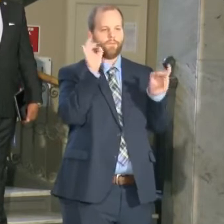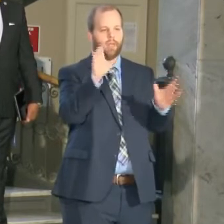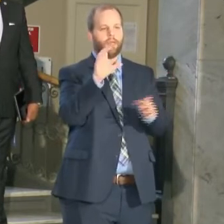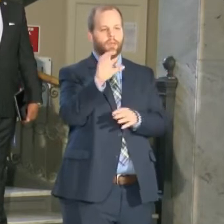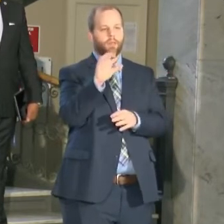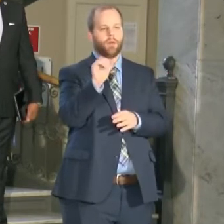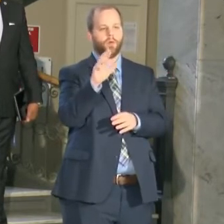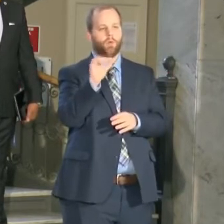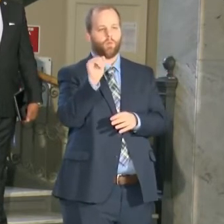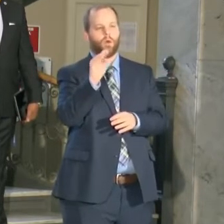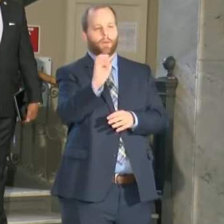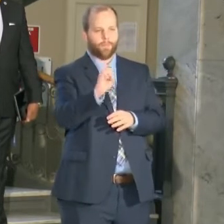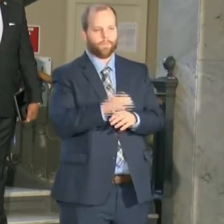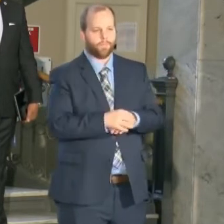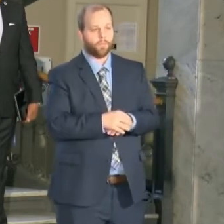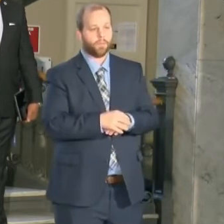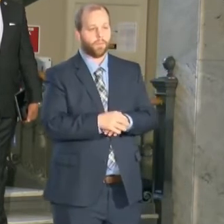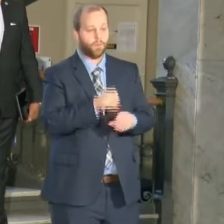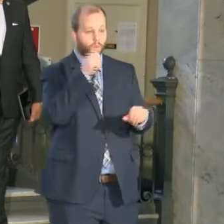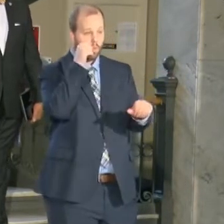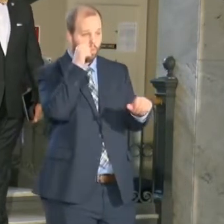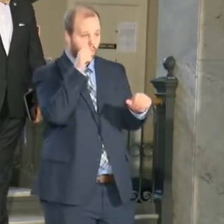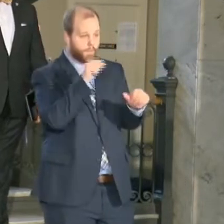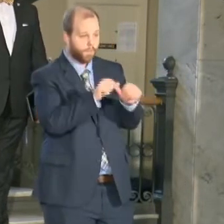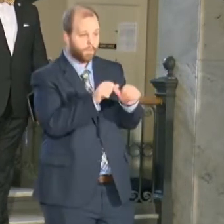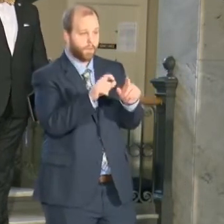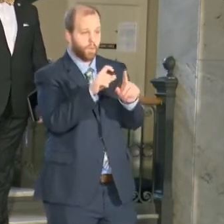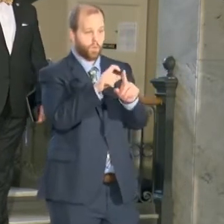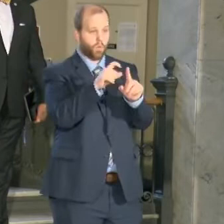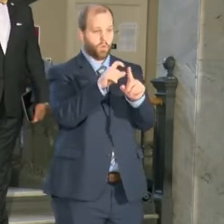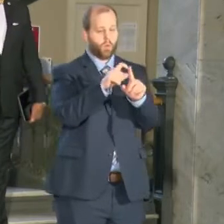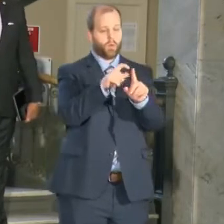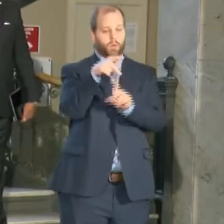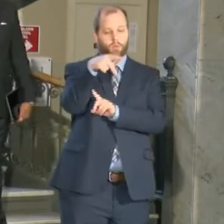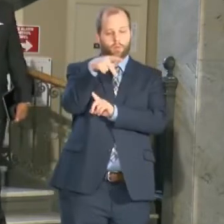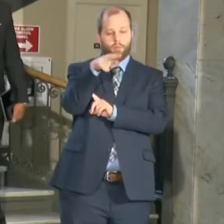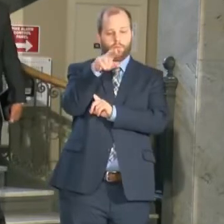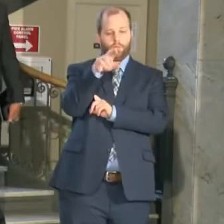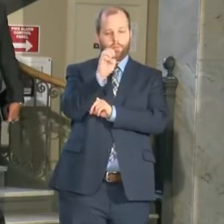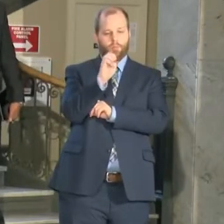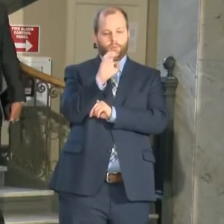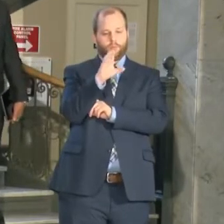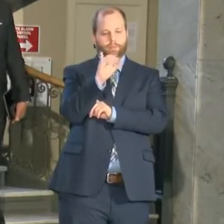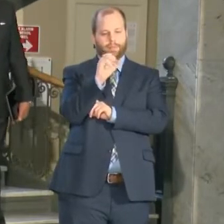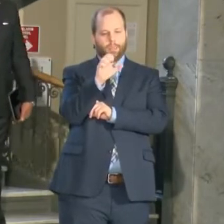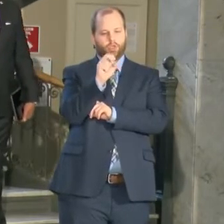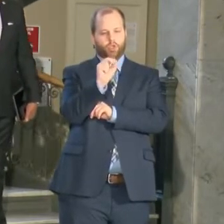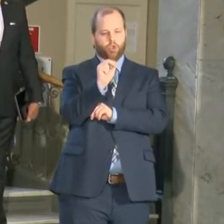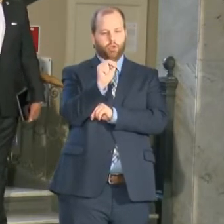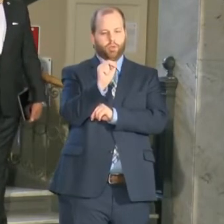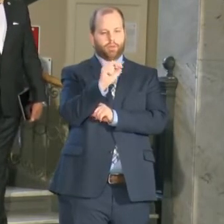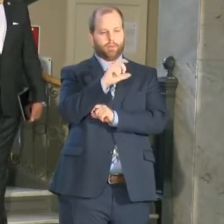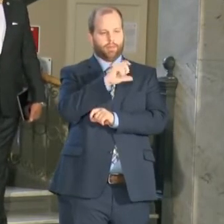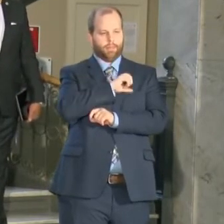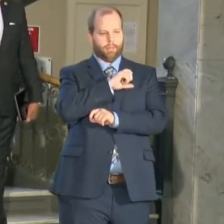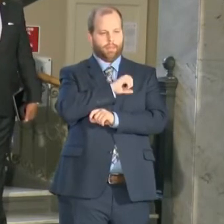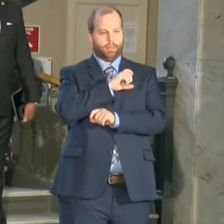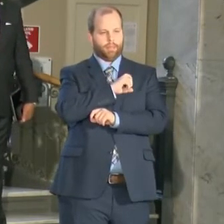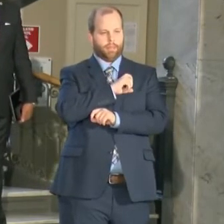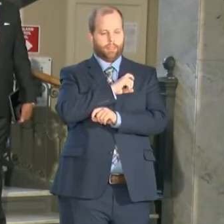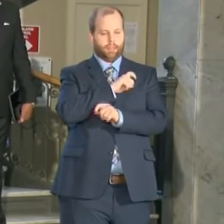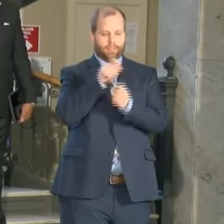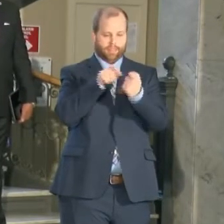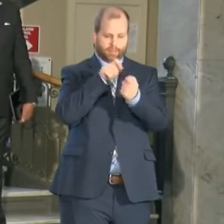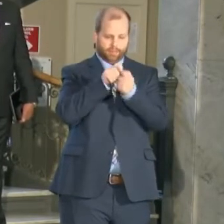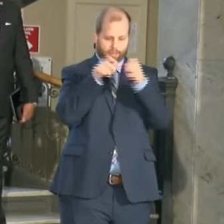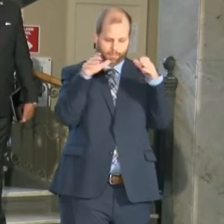I want you all to remember that term I use precision policing. It's a collaboration focused collaboration between police